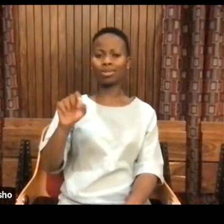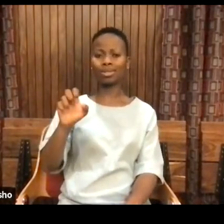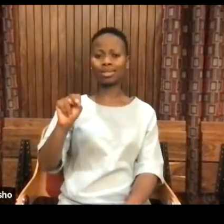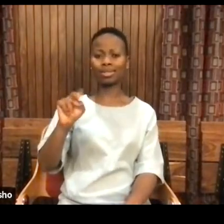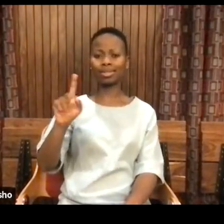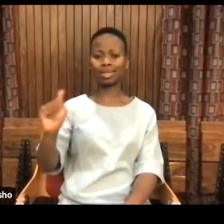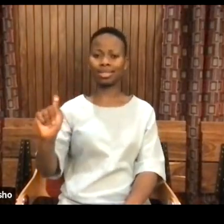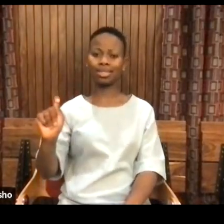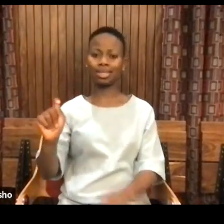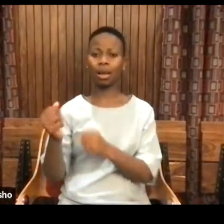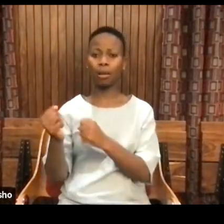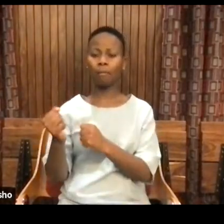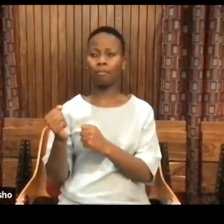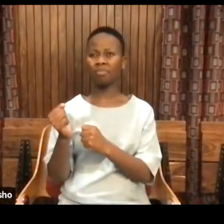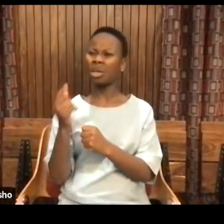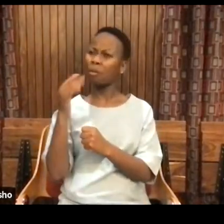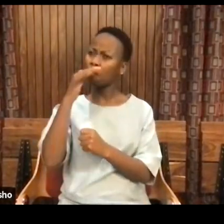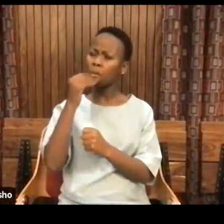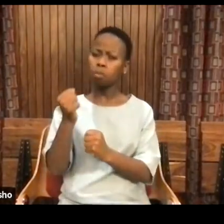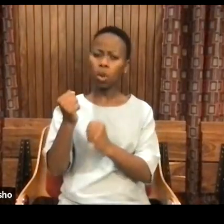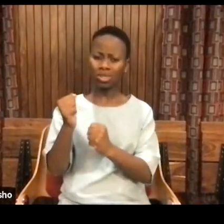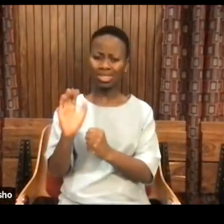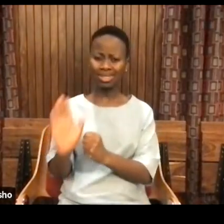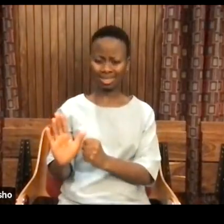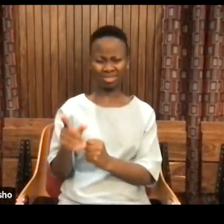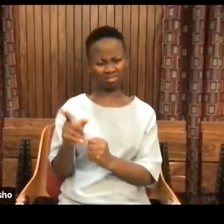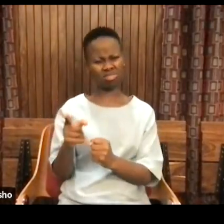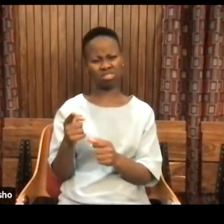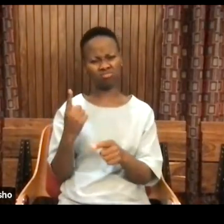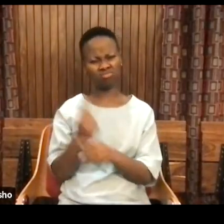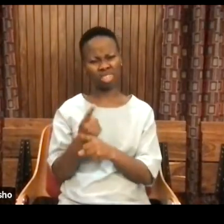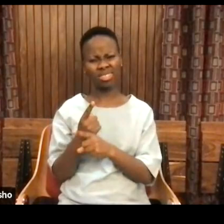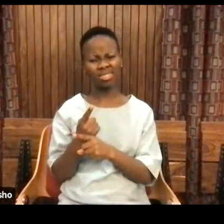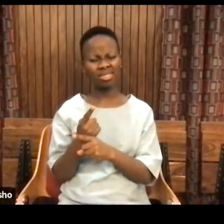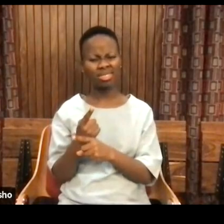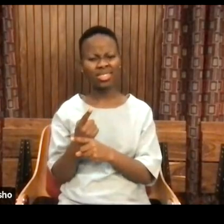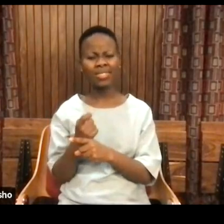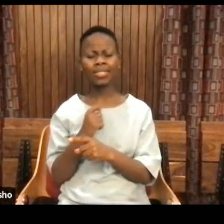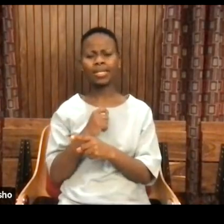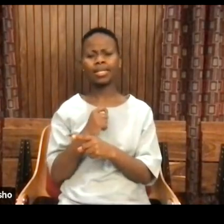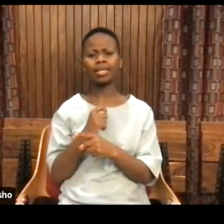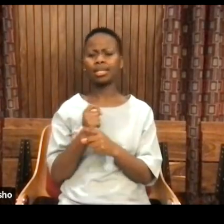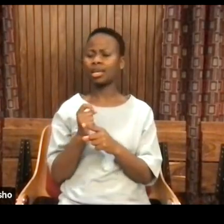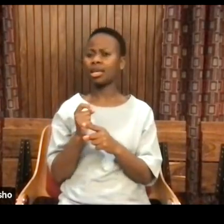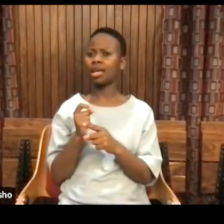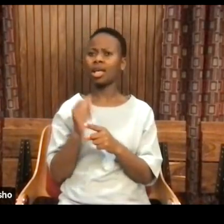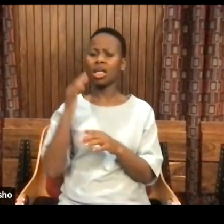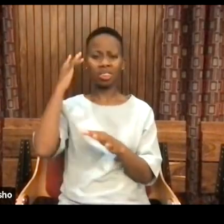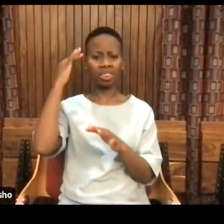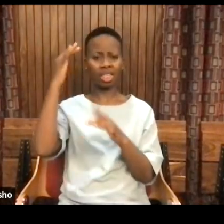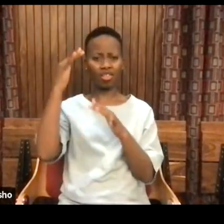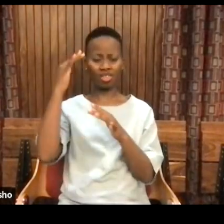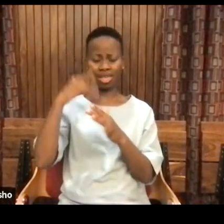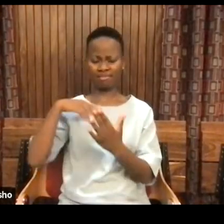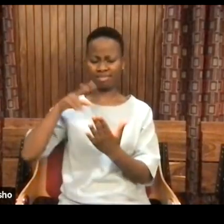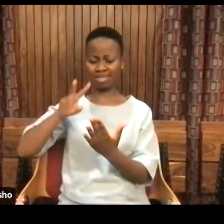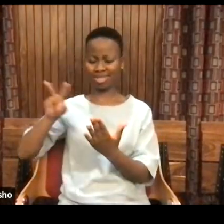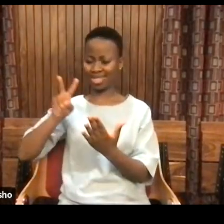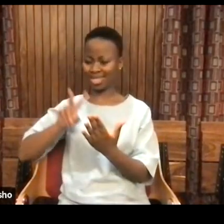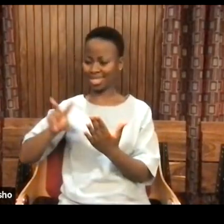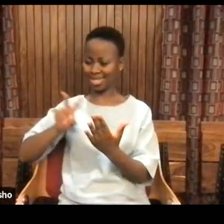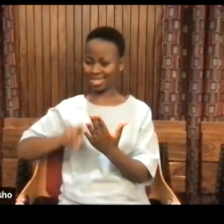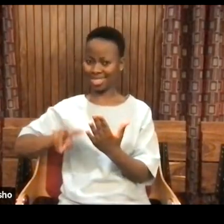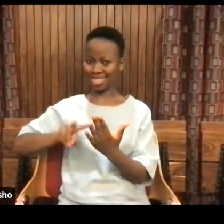potency, which is Latin. And isn't it something, almost every time you're trying to look up a theoretical concept, it seems to lead you somehow to